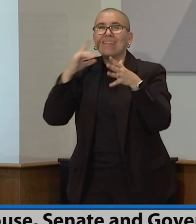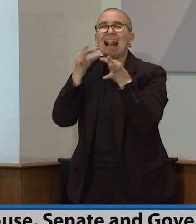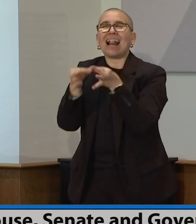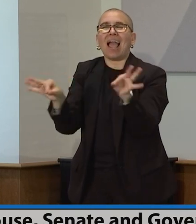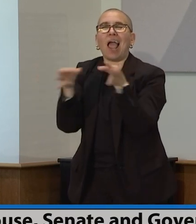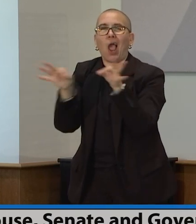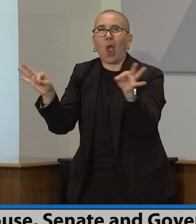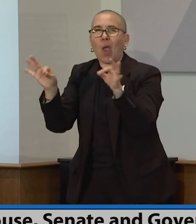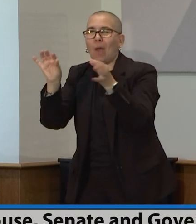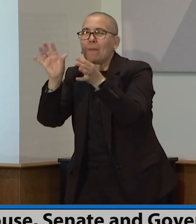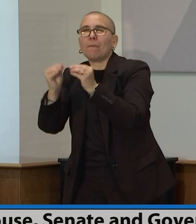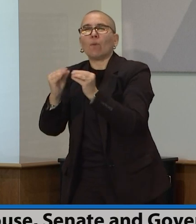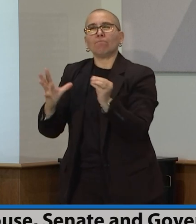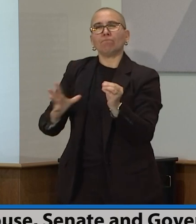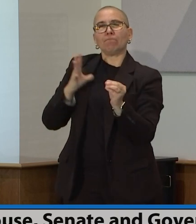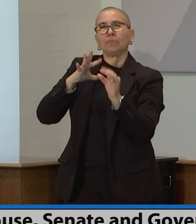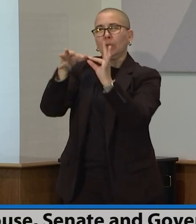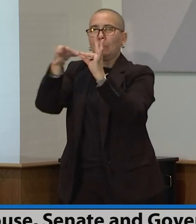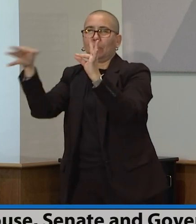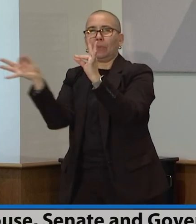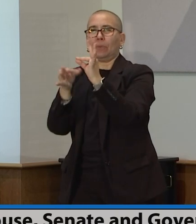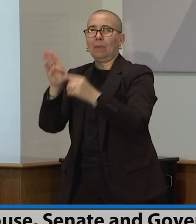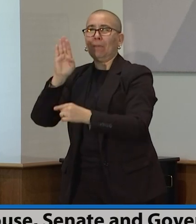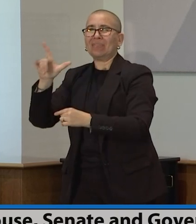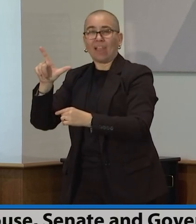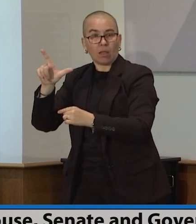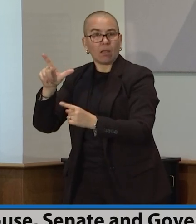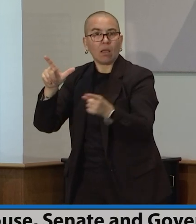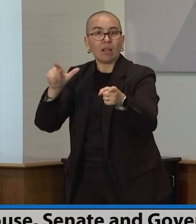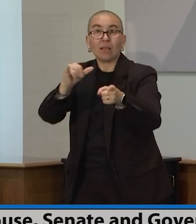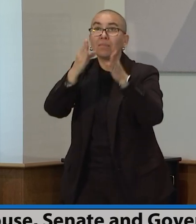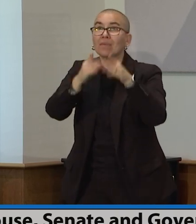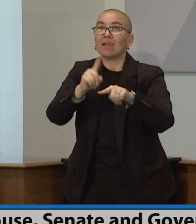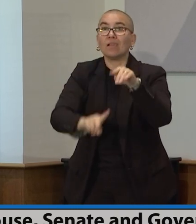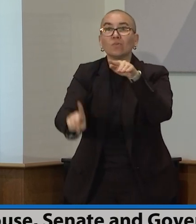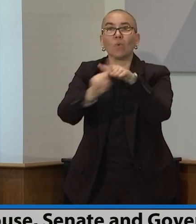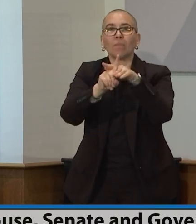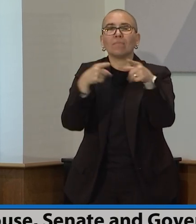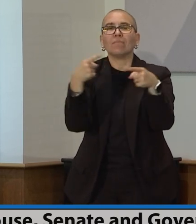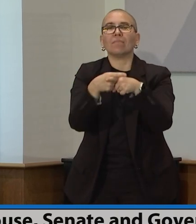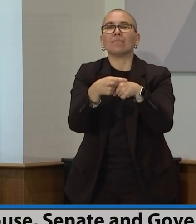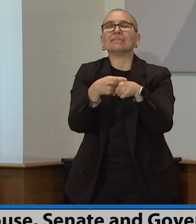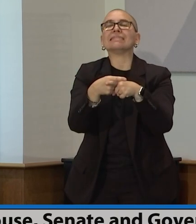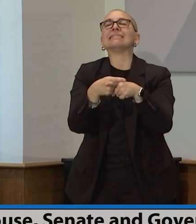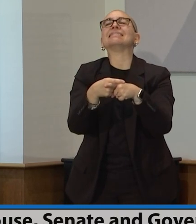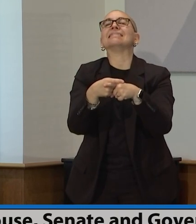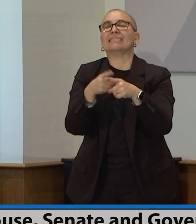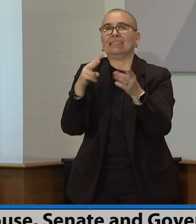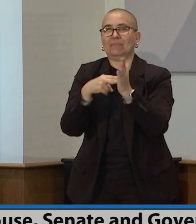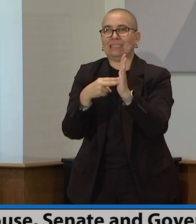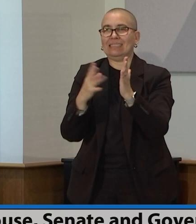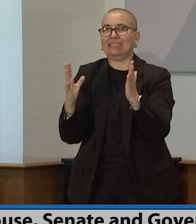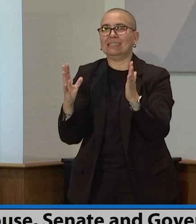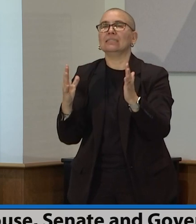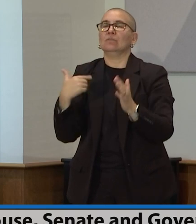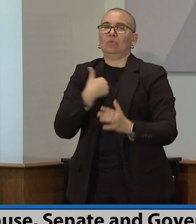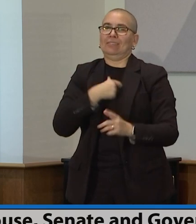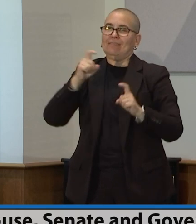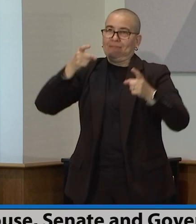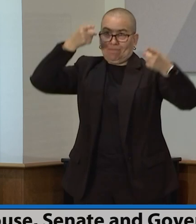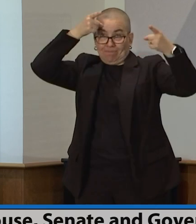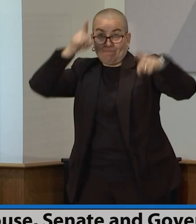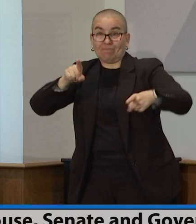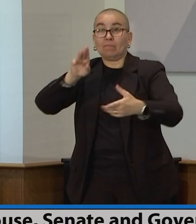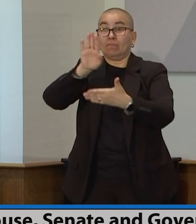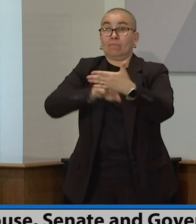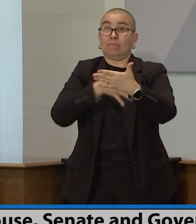differences that you didn't realize you had show up. So we need those spreadsheets by May 28th at 5 p.m. and we need that language by June 4th so